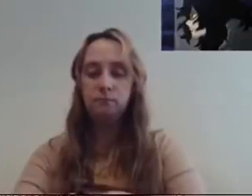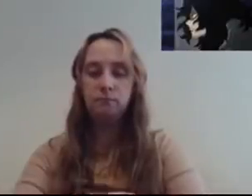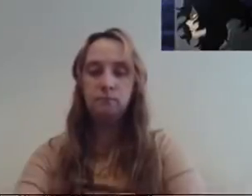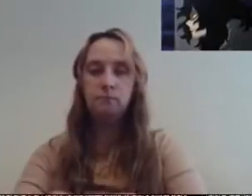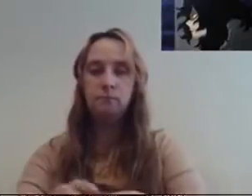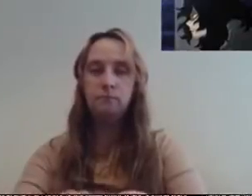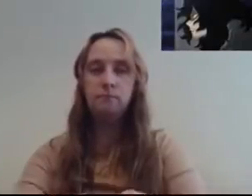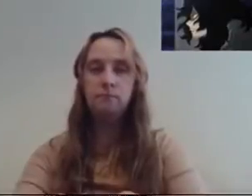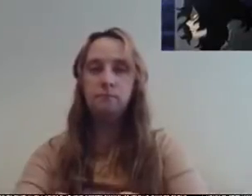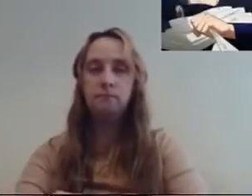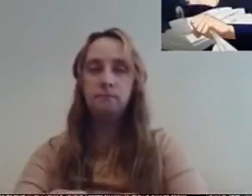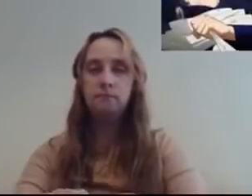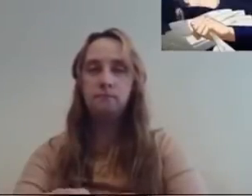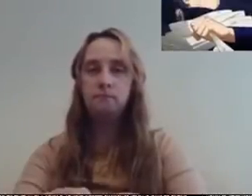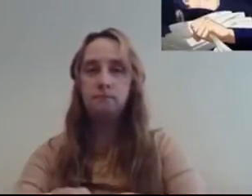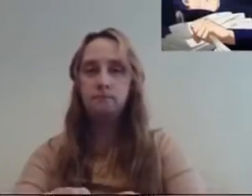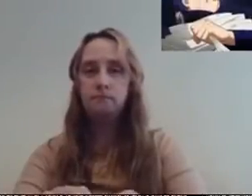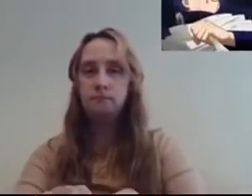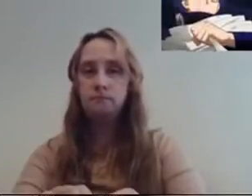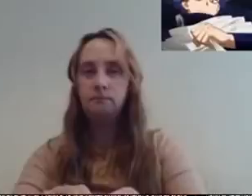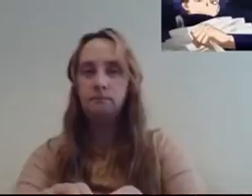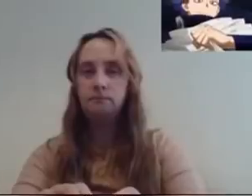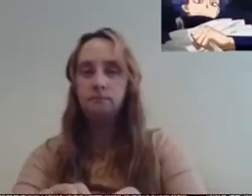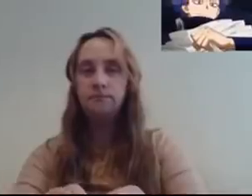far from over the match continues